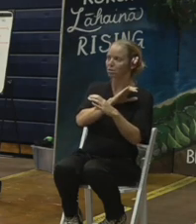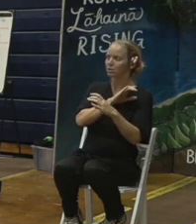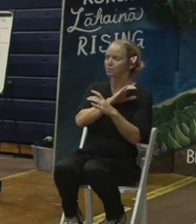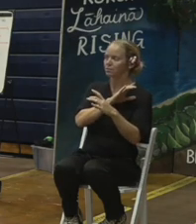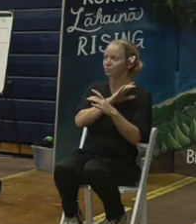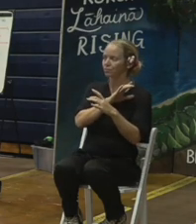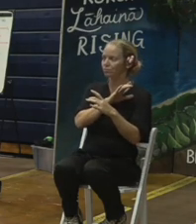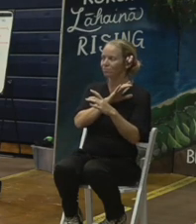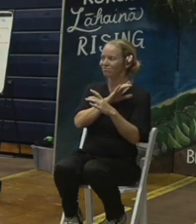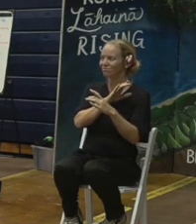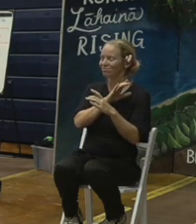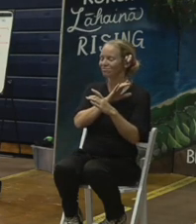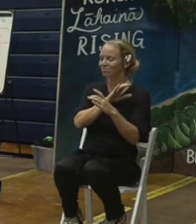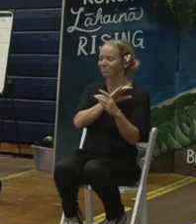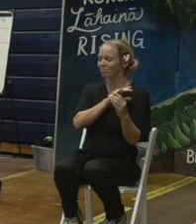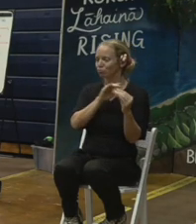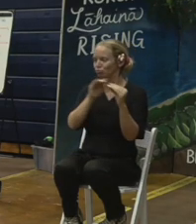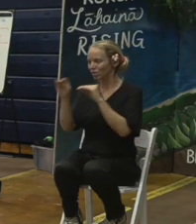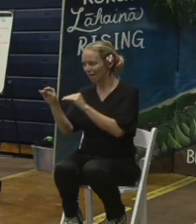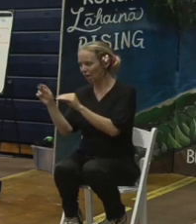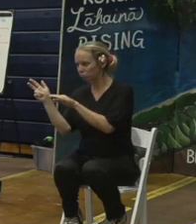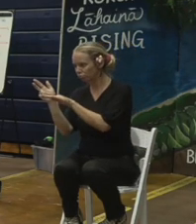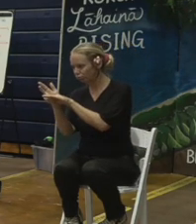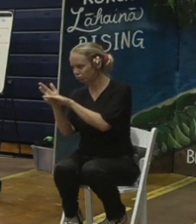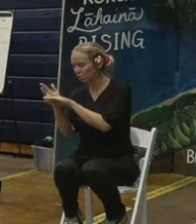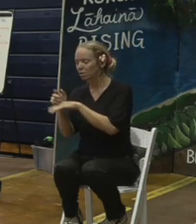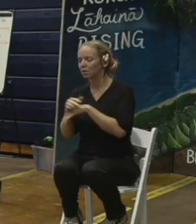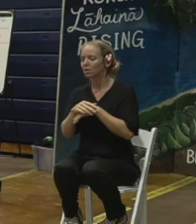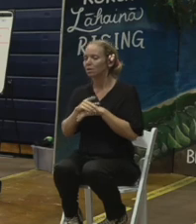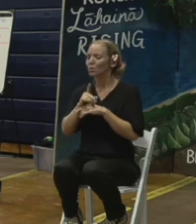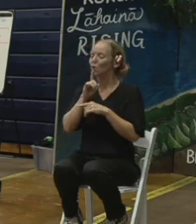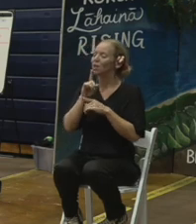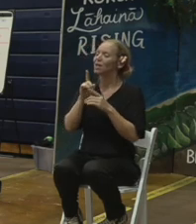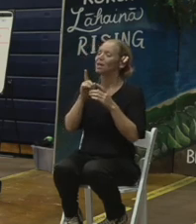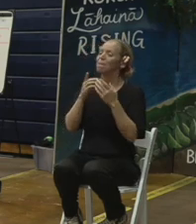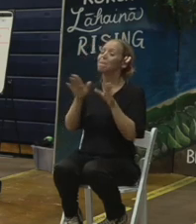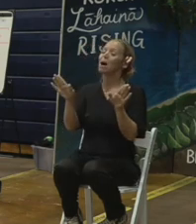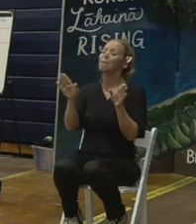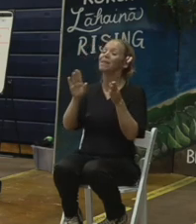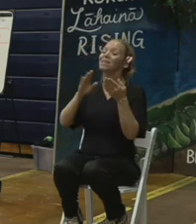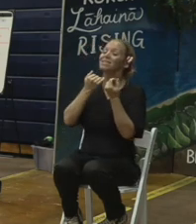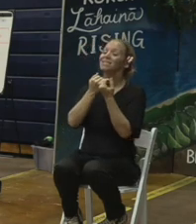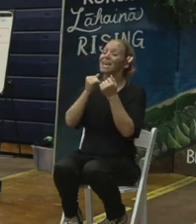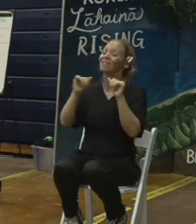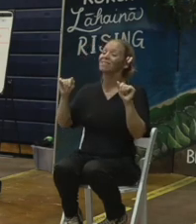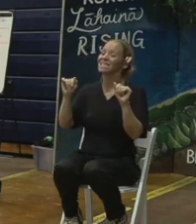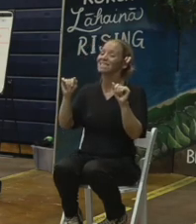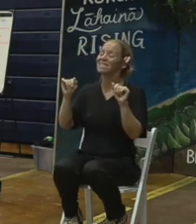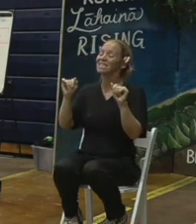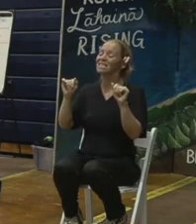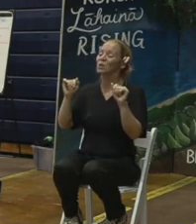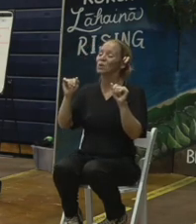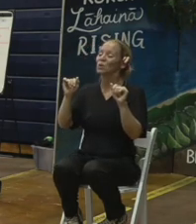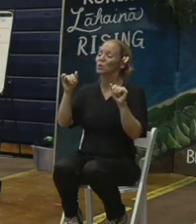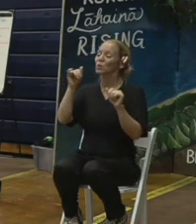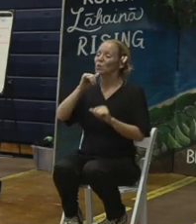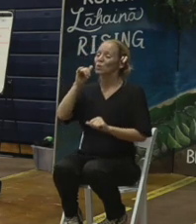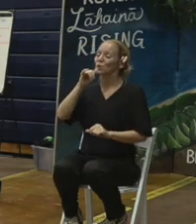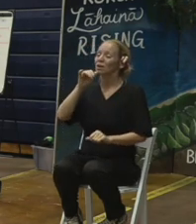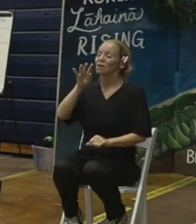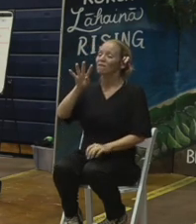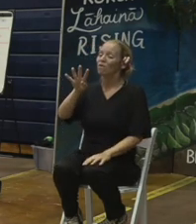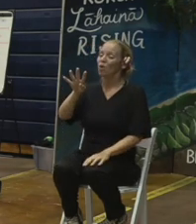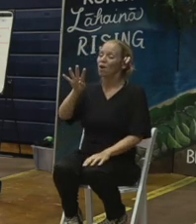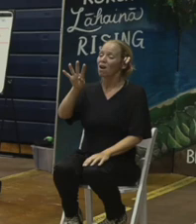issues we have that ties into the criteria of public health and safety is the truckloads. 400,000